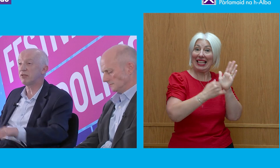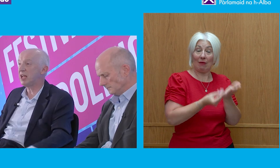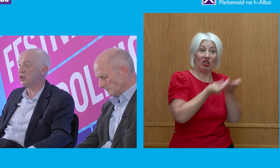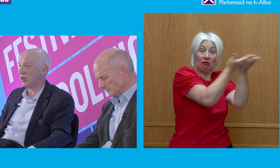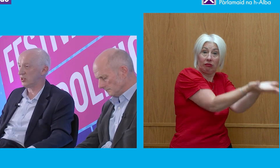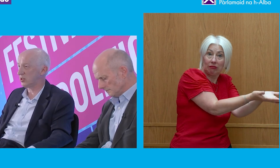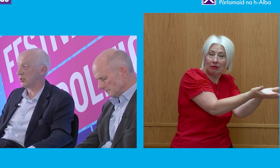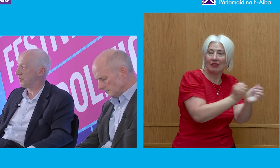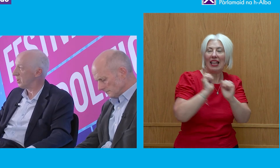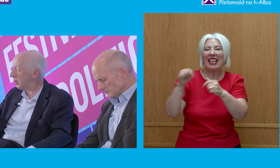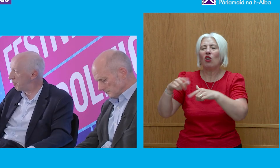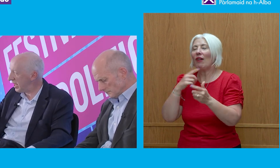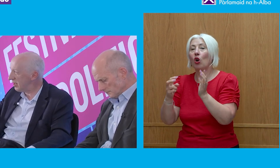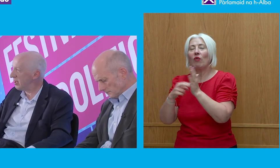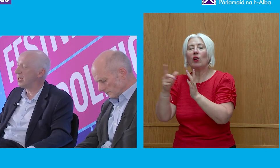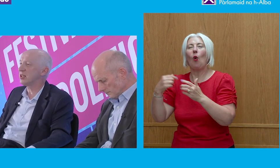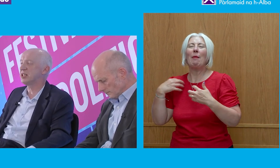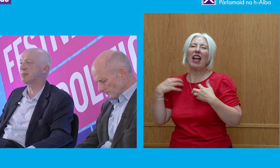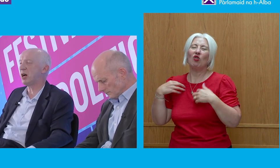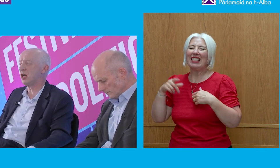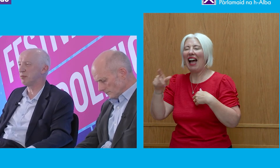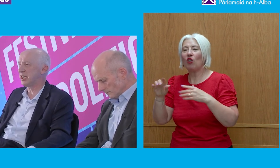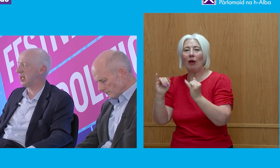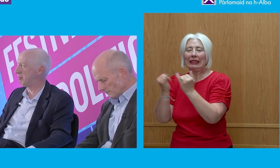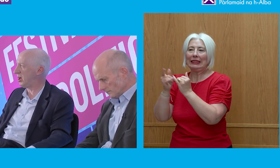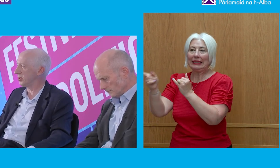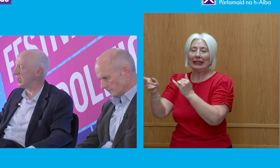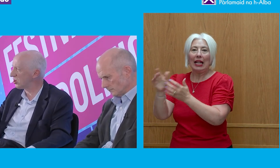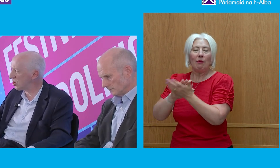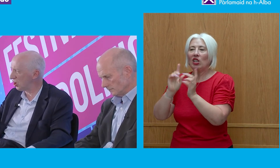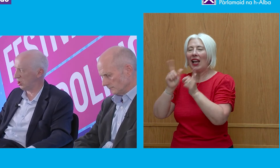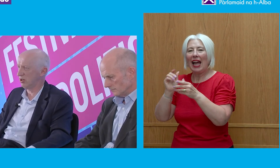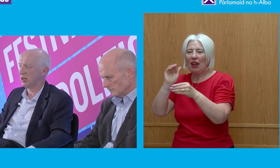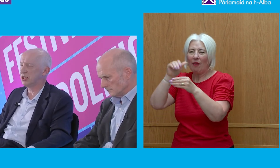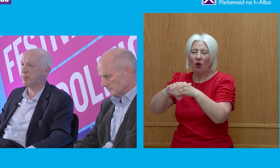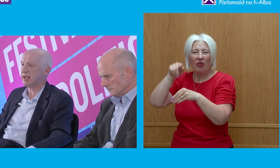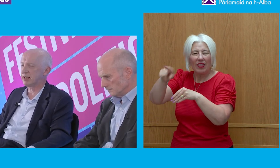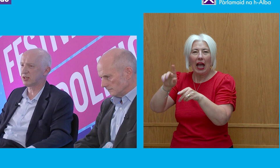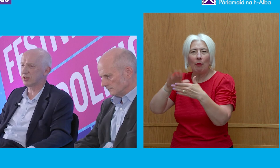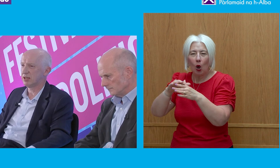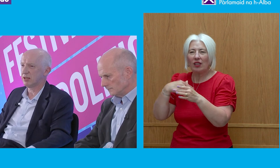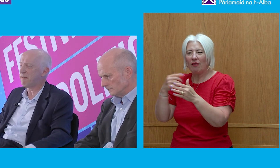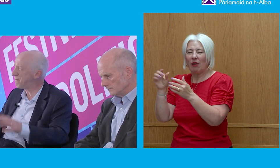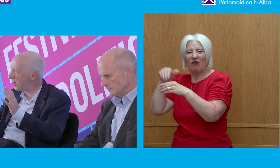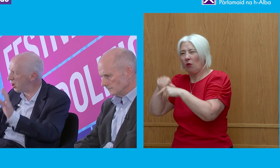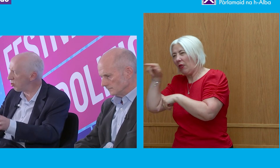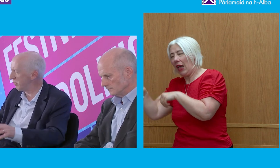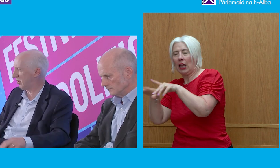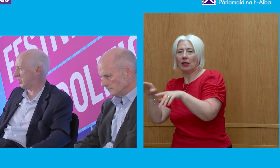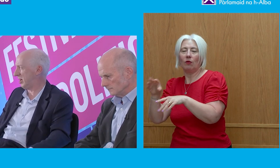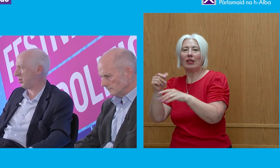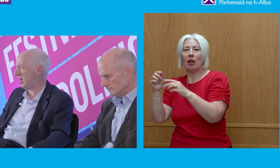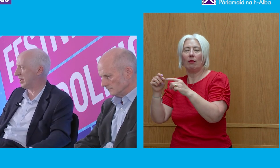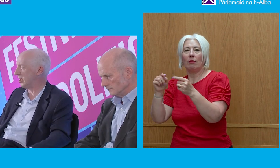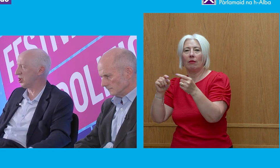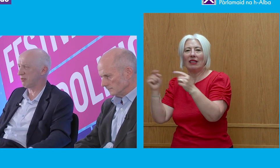Registers of interests being disbarred from taking part in certain debates. Far more